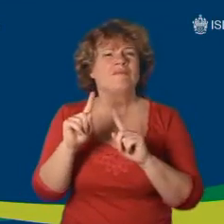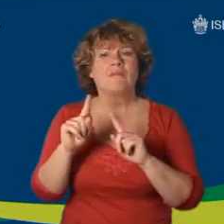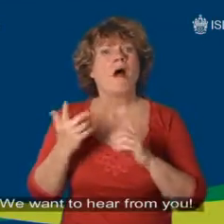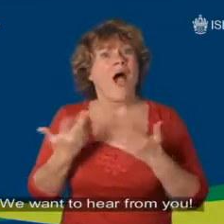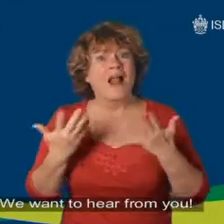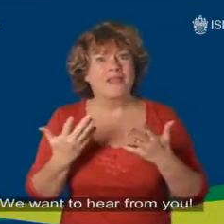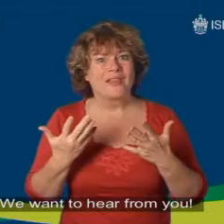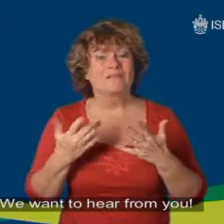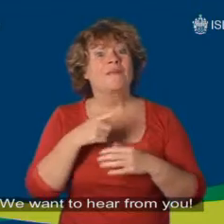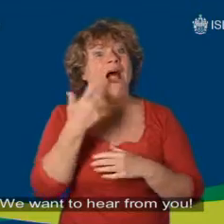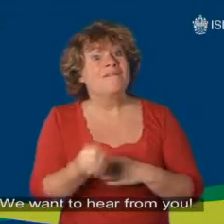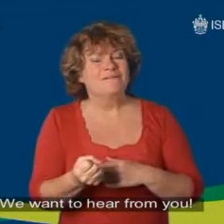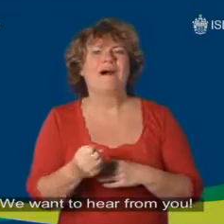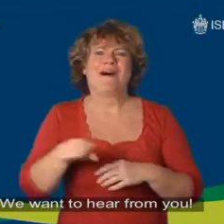We want to hear from you.